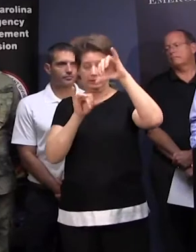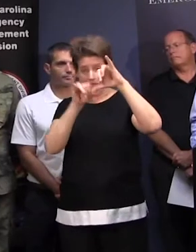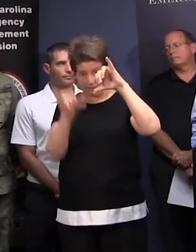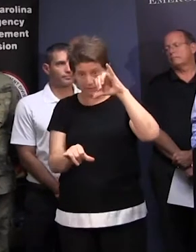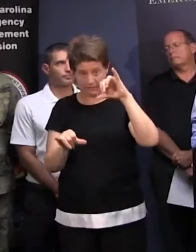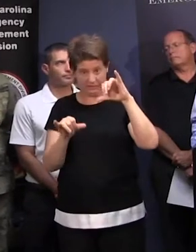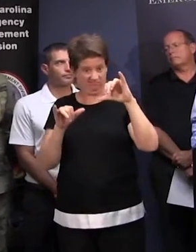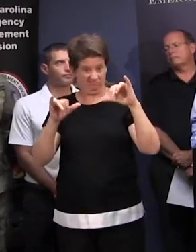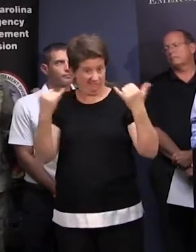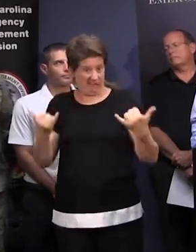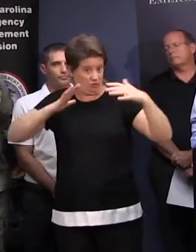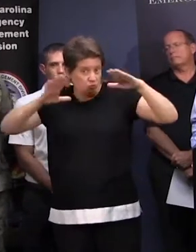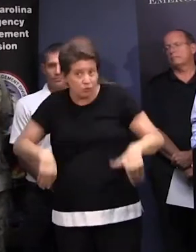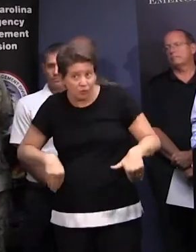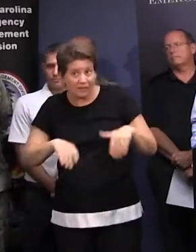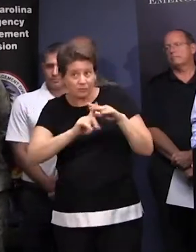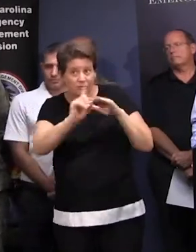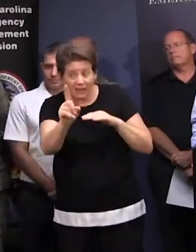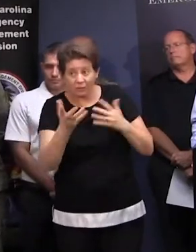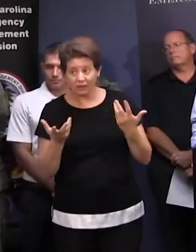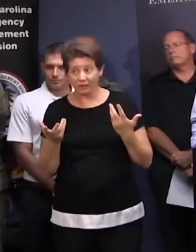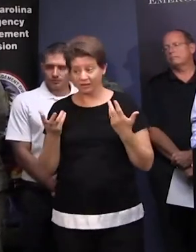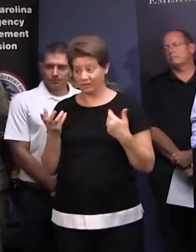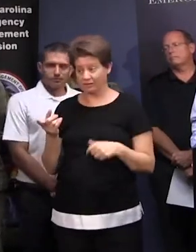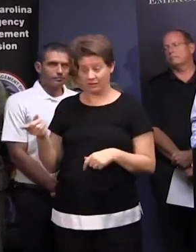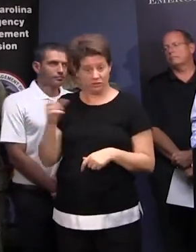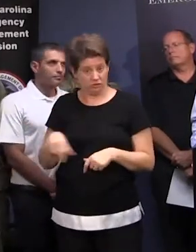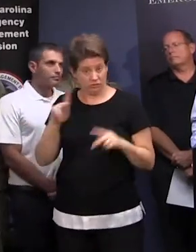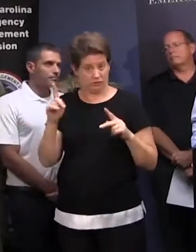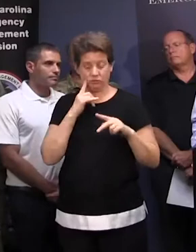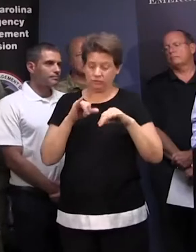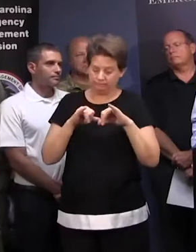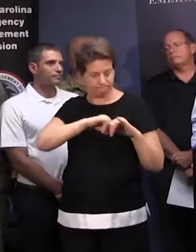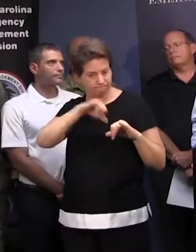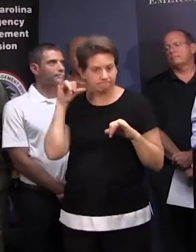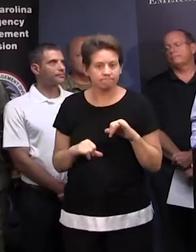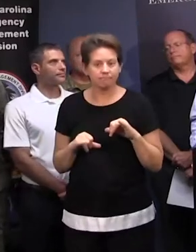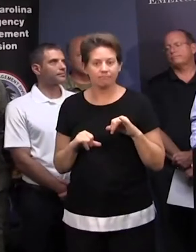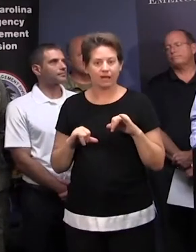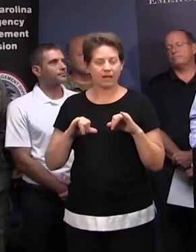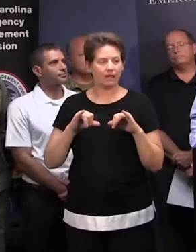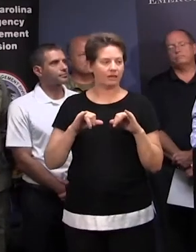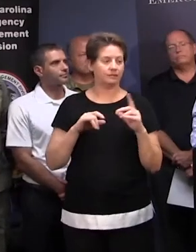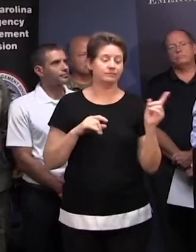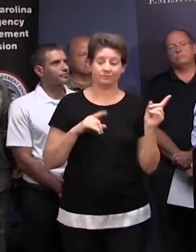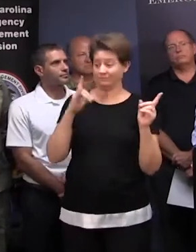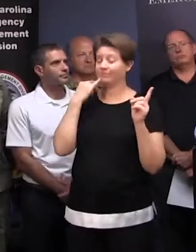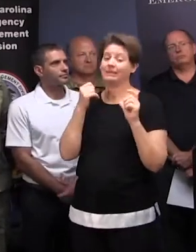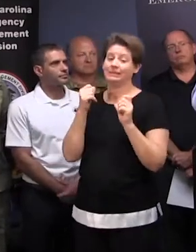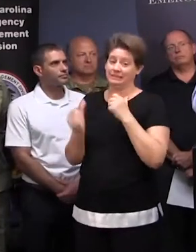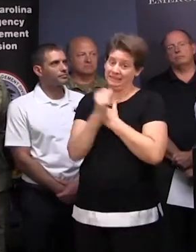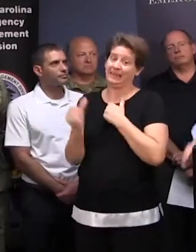of evacuation? I mean, should those people now just hunker down and make sure that they have all Well, is dangerous to